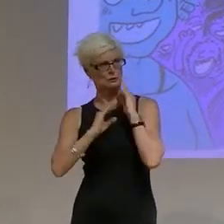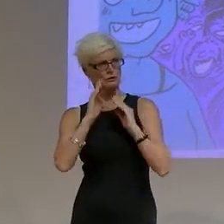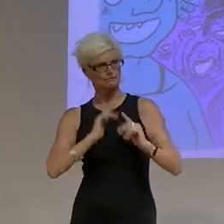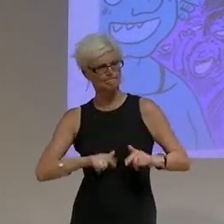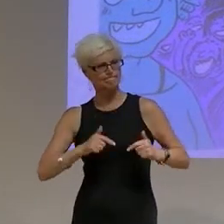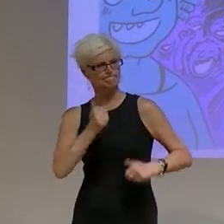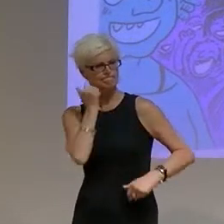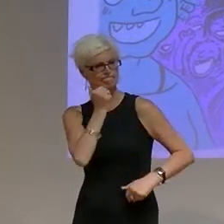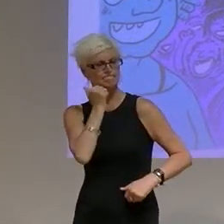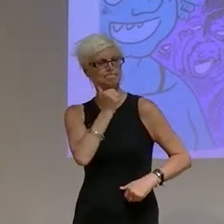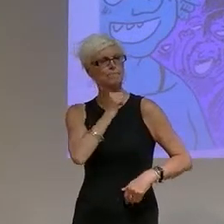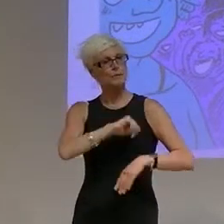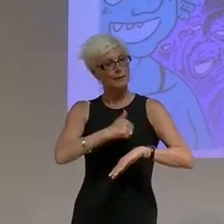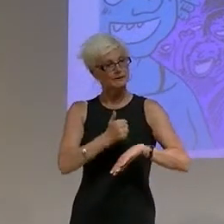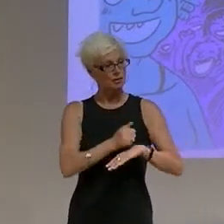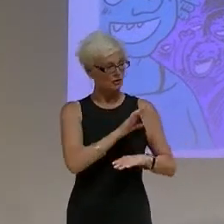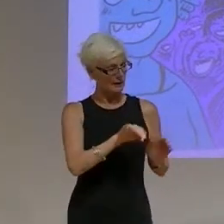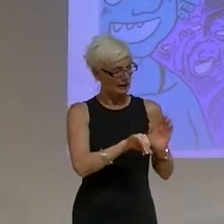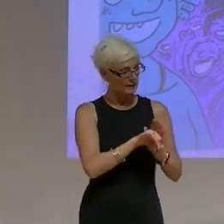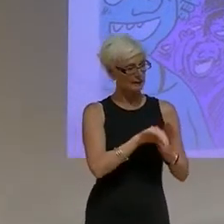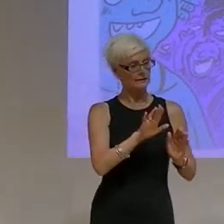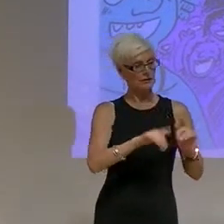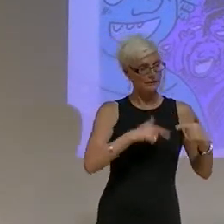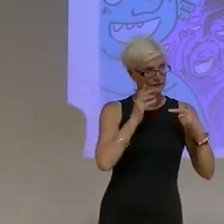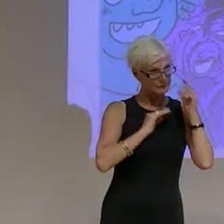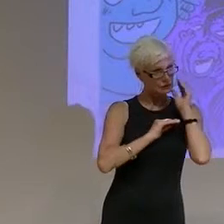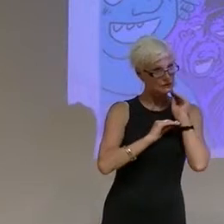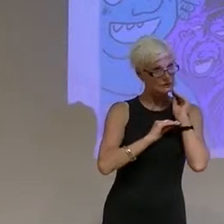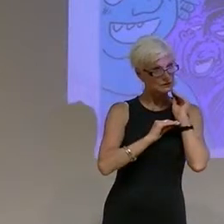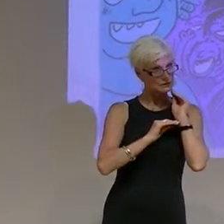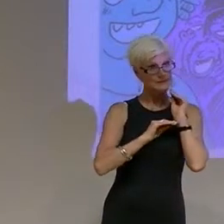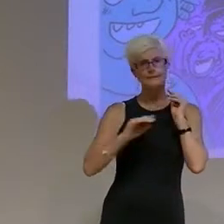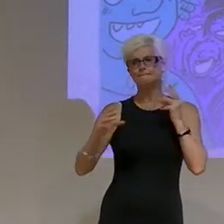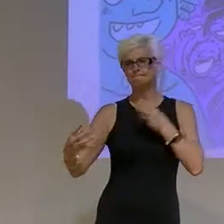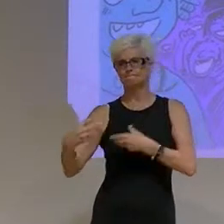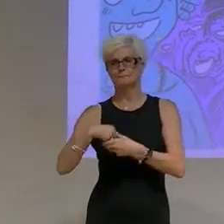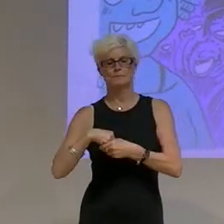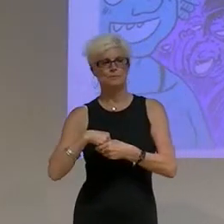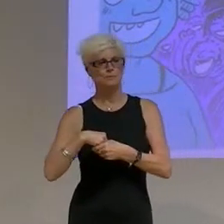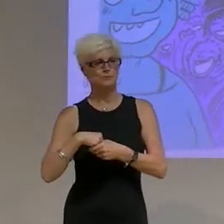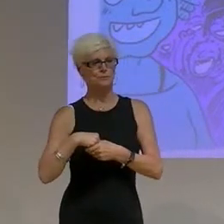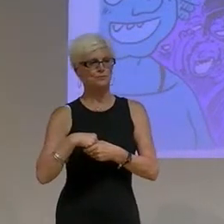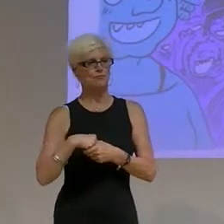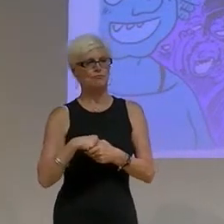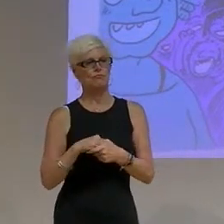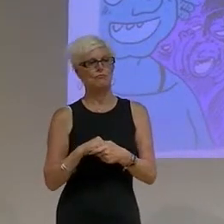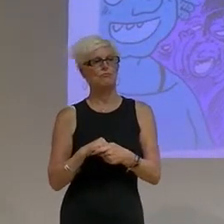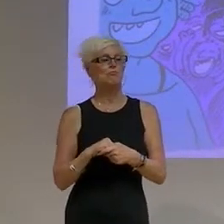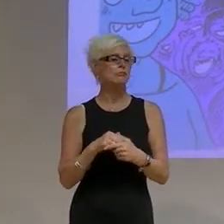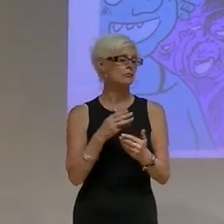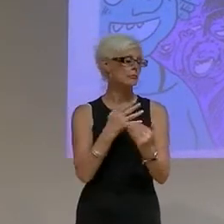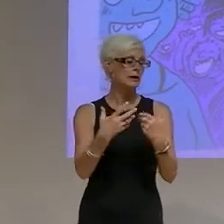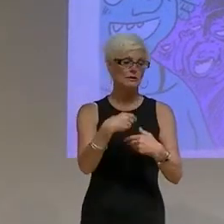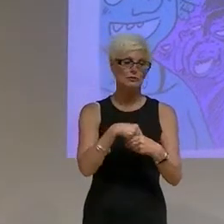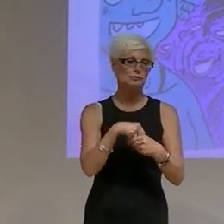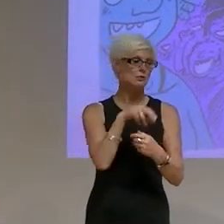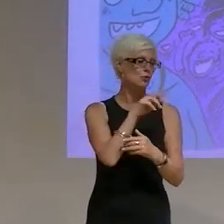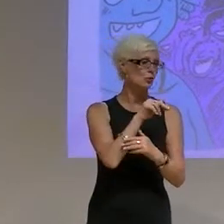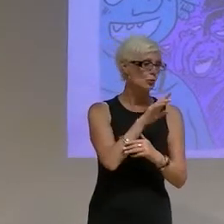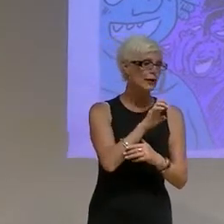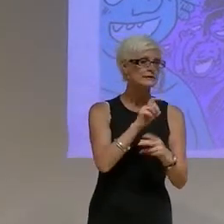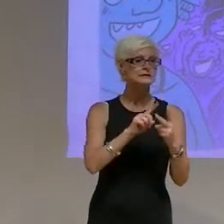on other aspects of one's identity and life experiences. This will take shape for an attentiveness to structures of race, class,